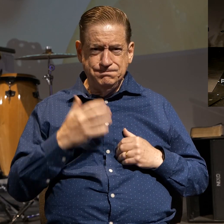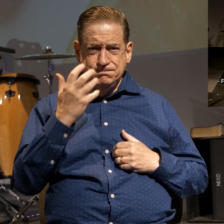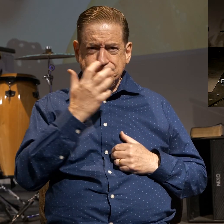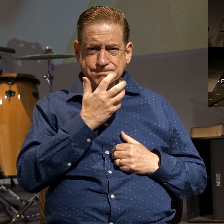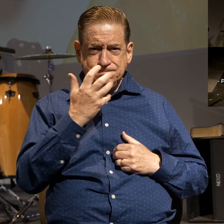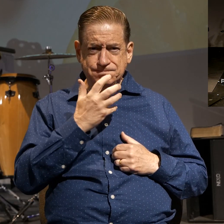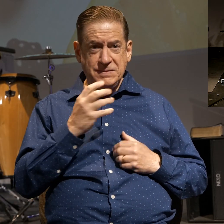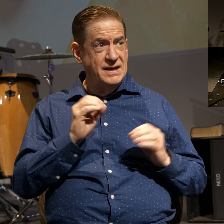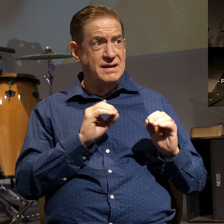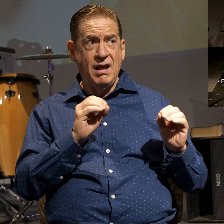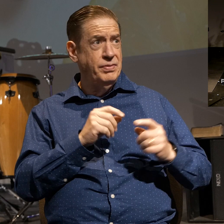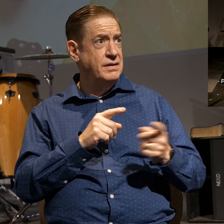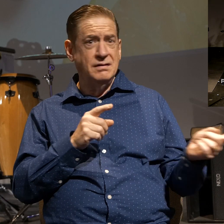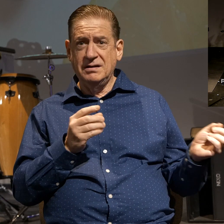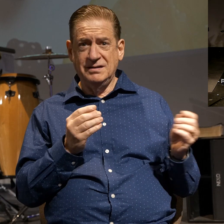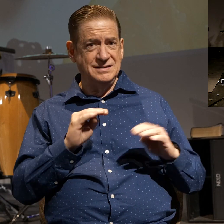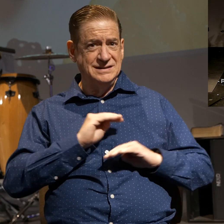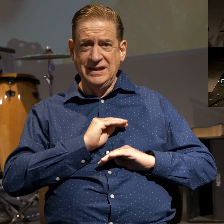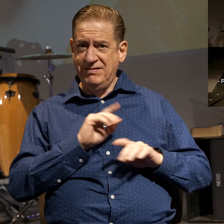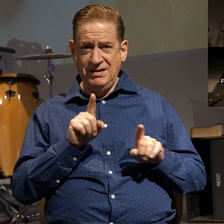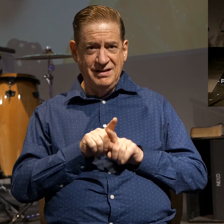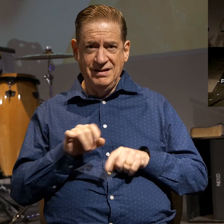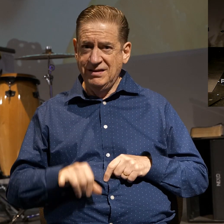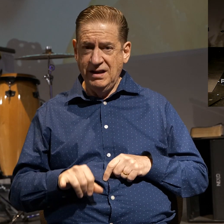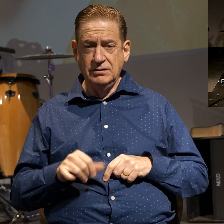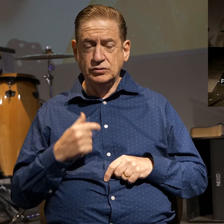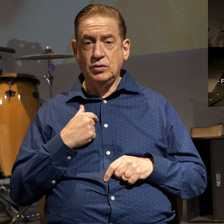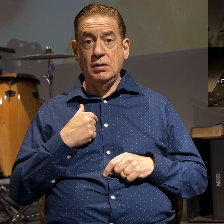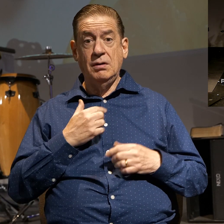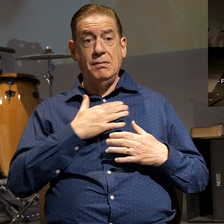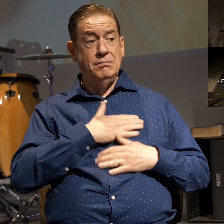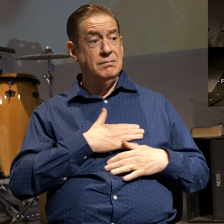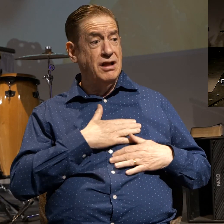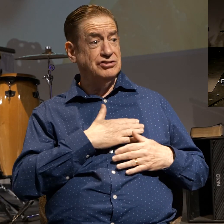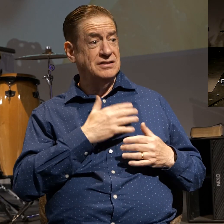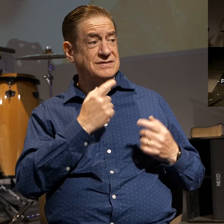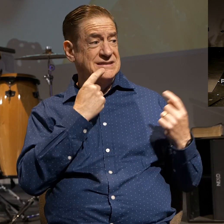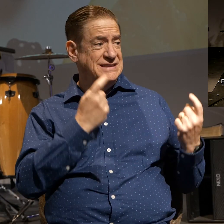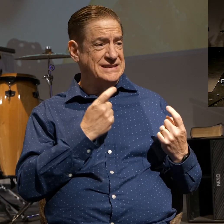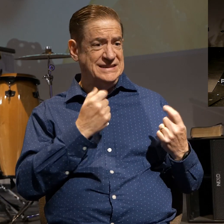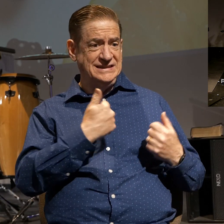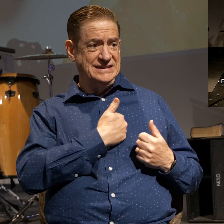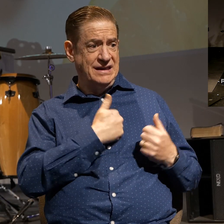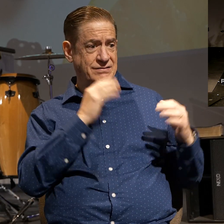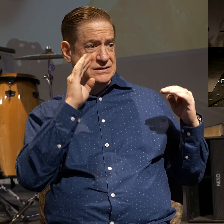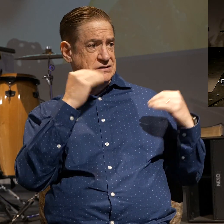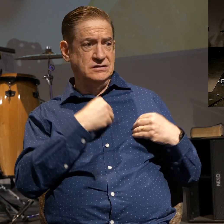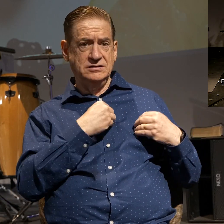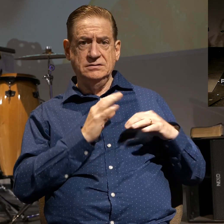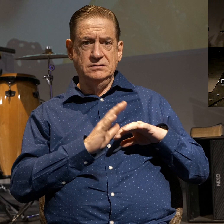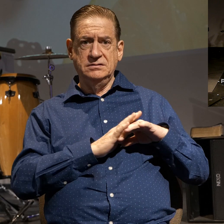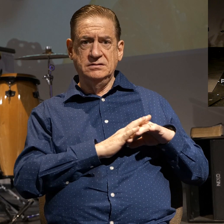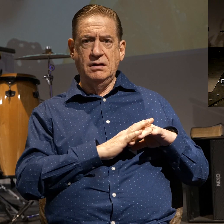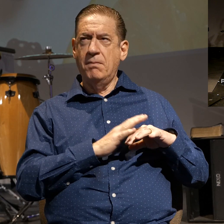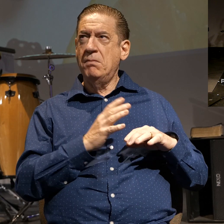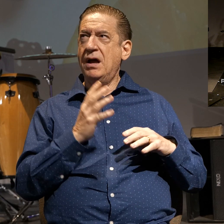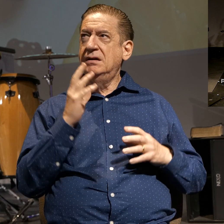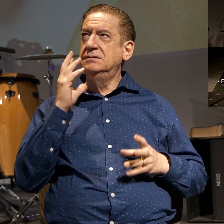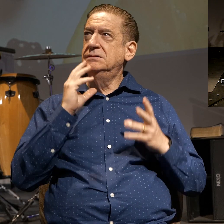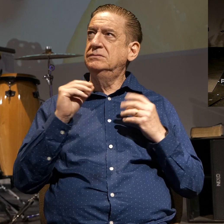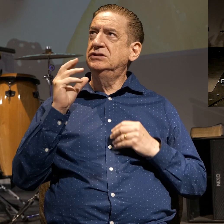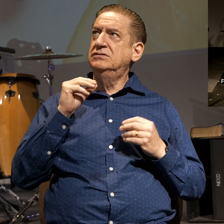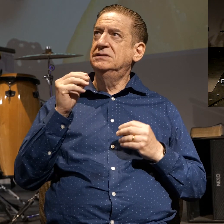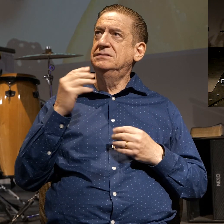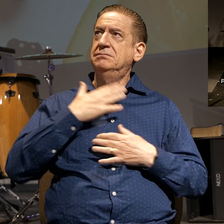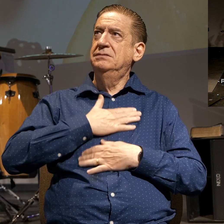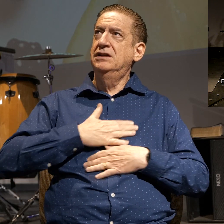and so we are liberated from the inferior pleasures of sin self-centeredness by experiencing the superior pleasures of